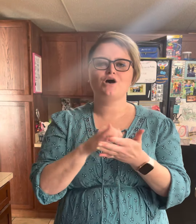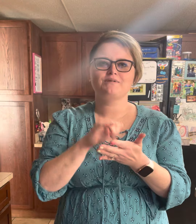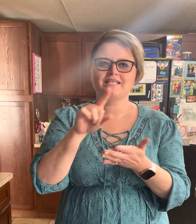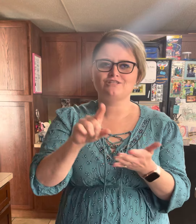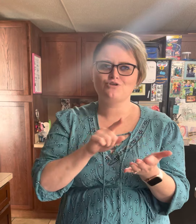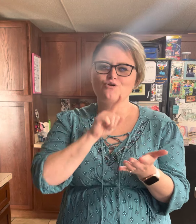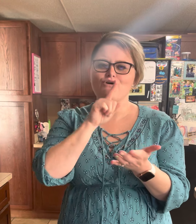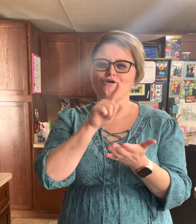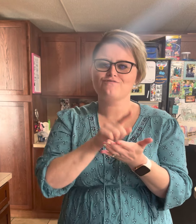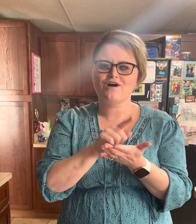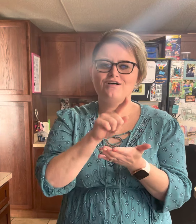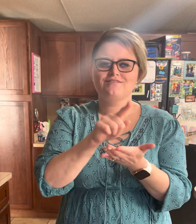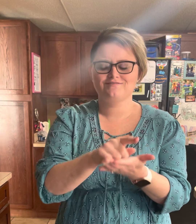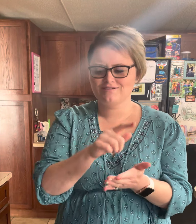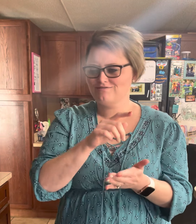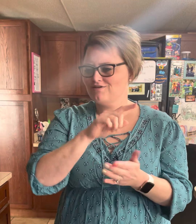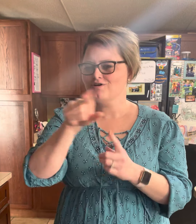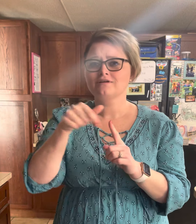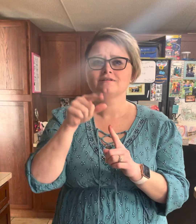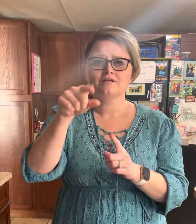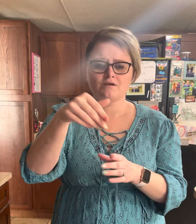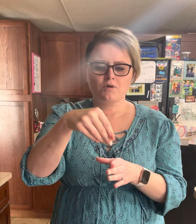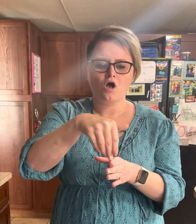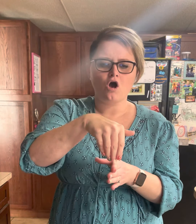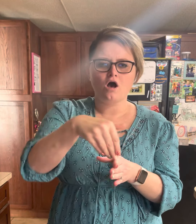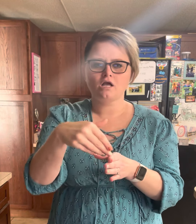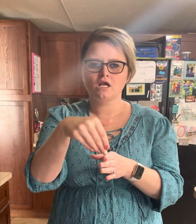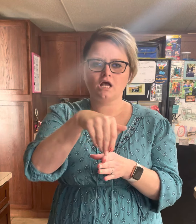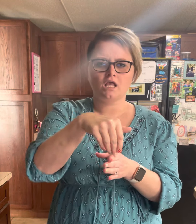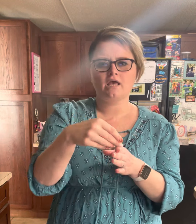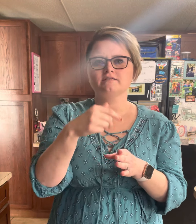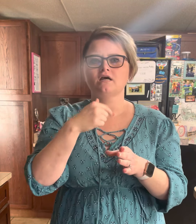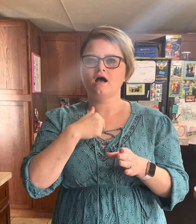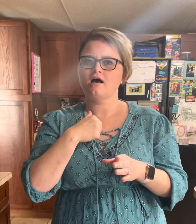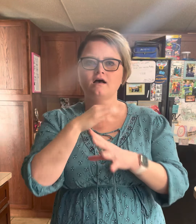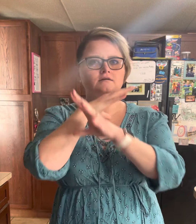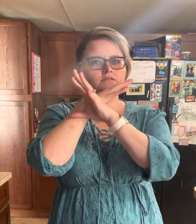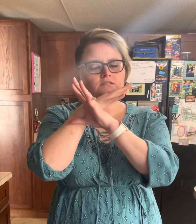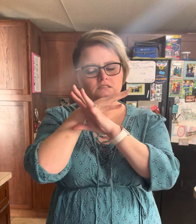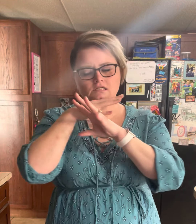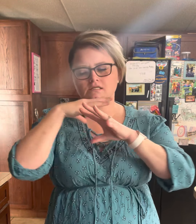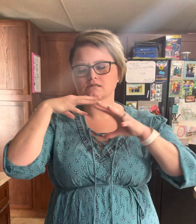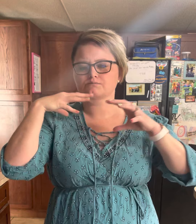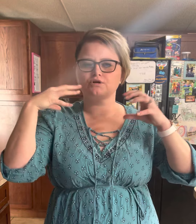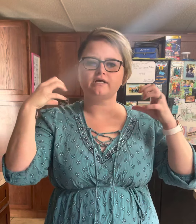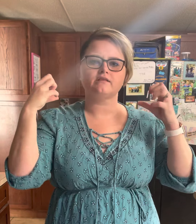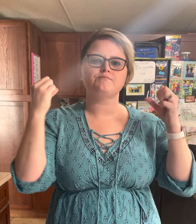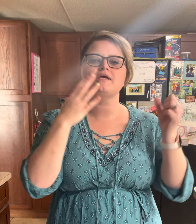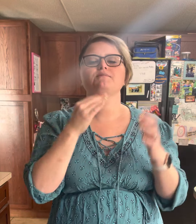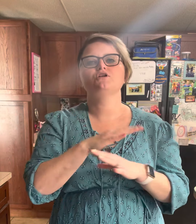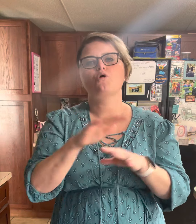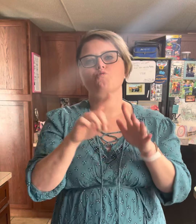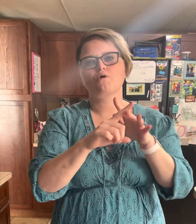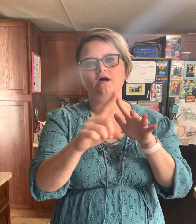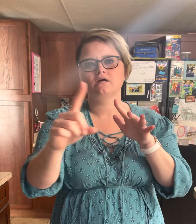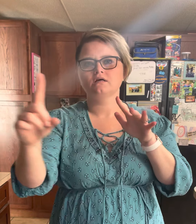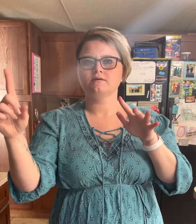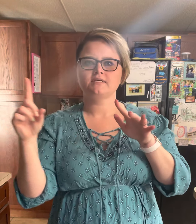me you're falling With your feet still on the edge I'm all out of breath, baby, don't run me